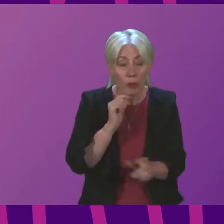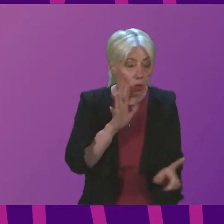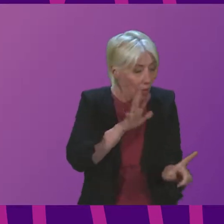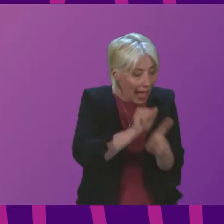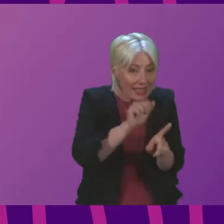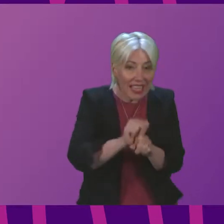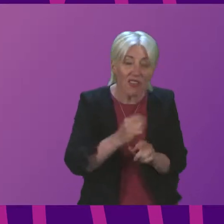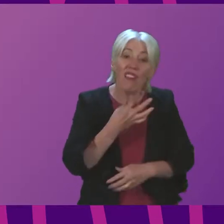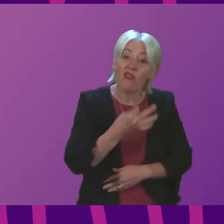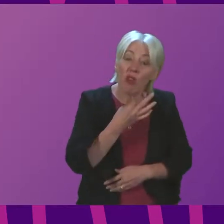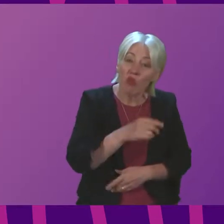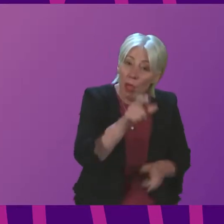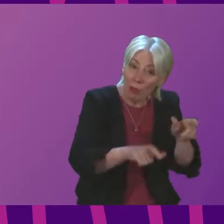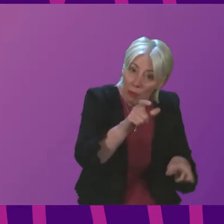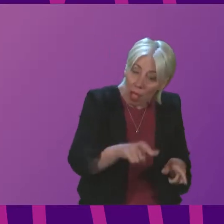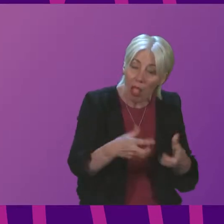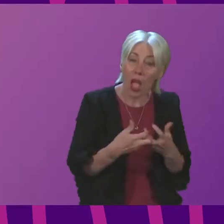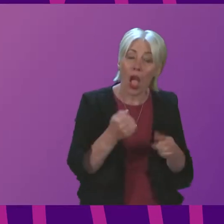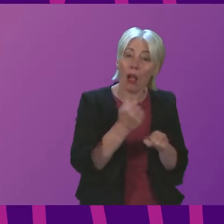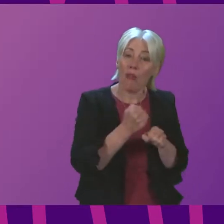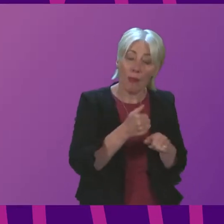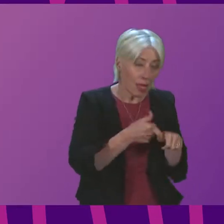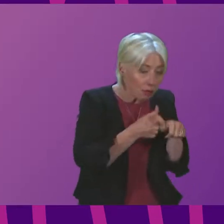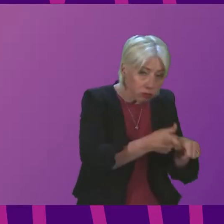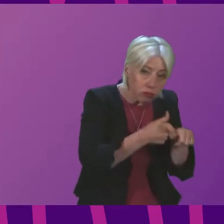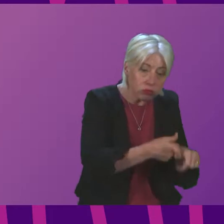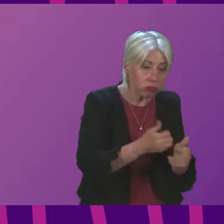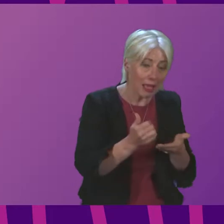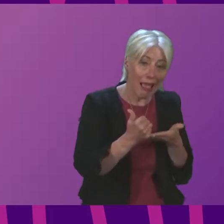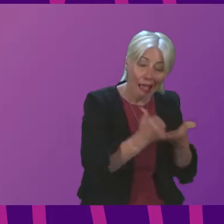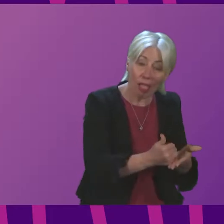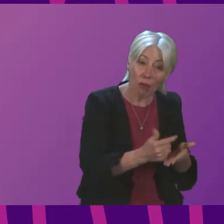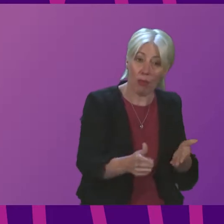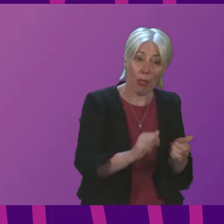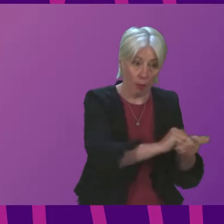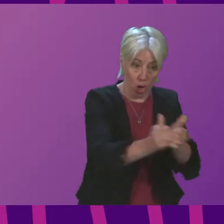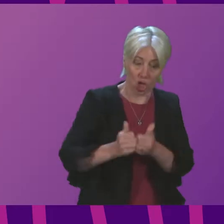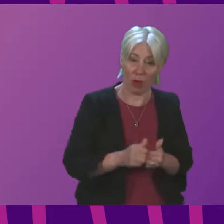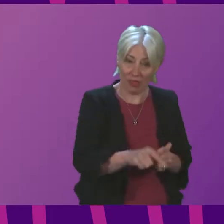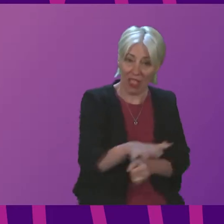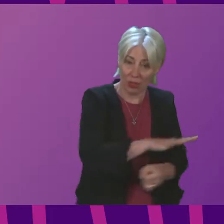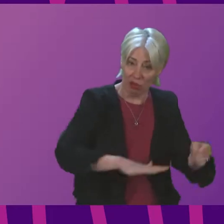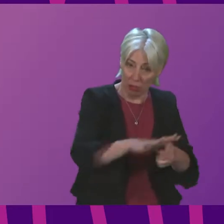and how the Government can help assist and support the local resilience partnerships Deputy First Minister